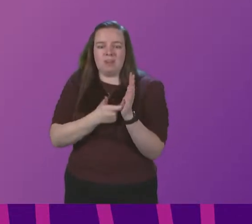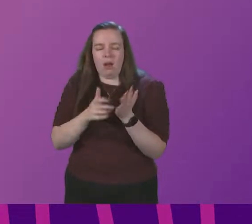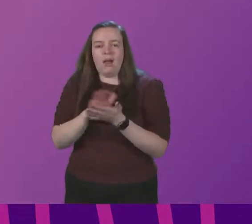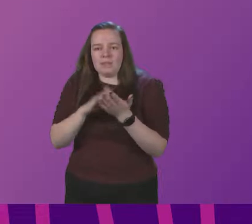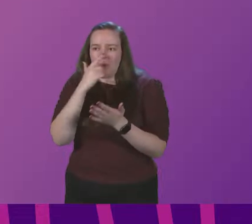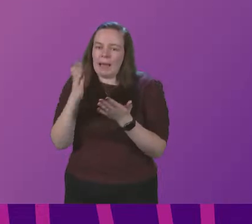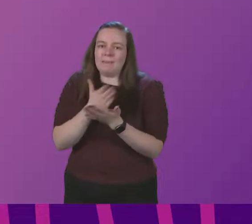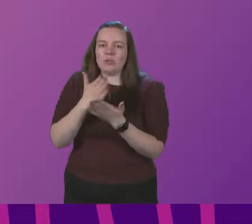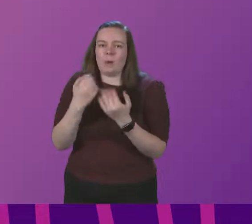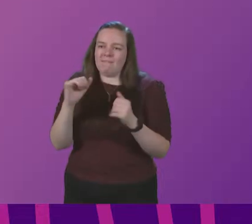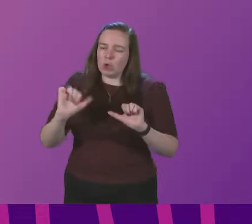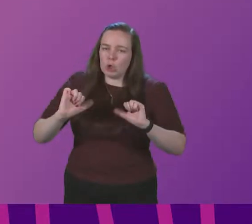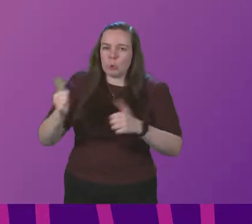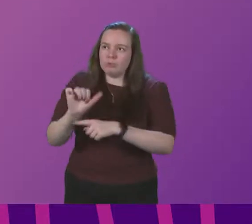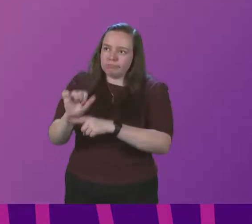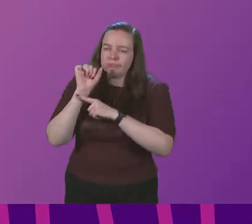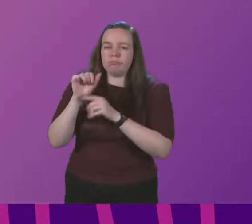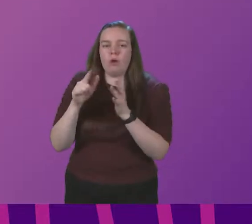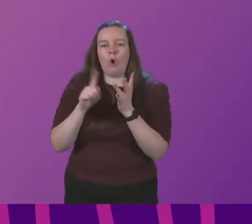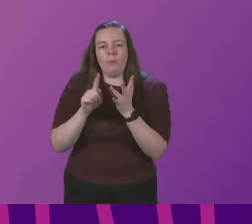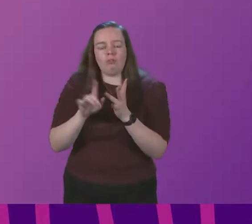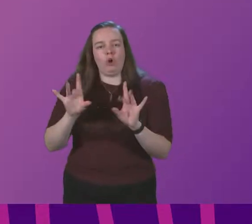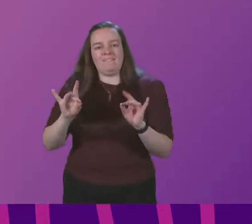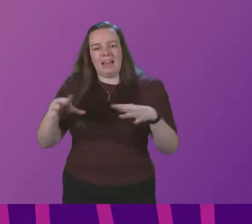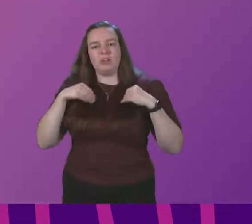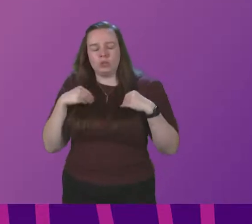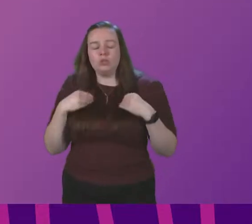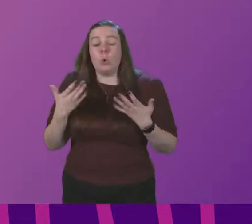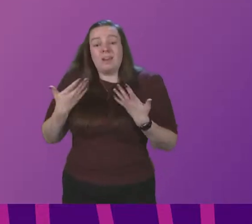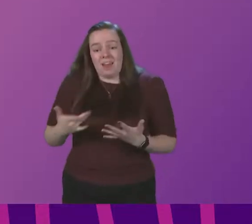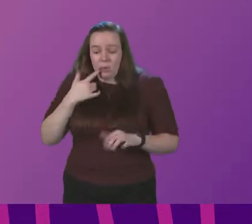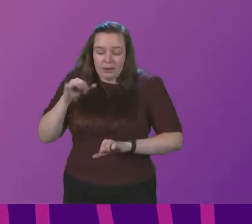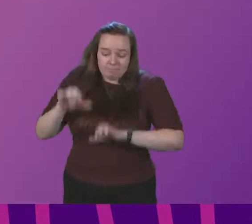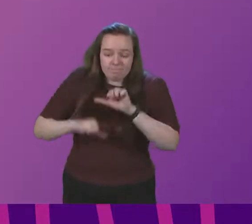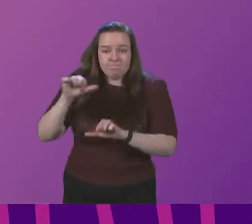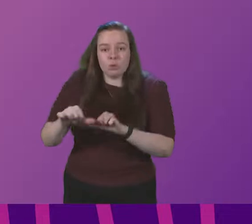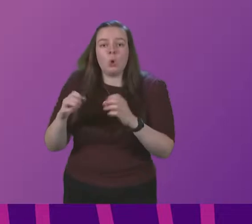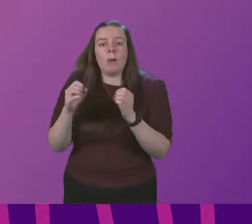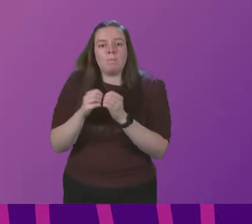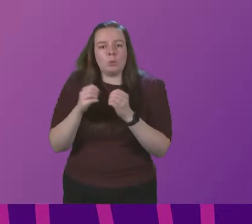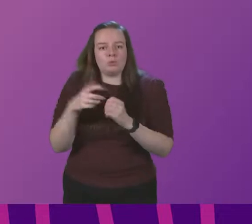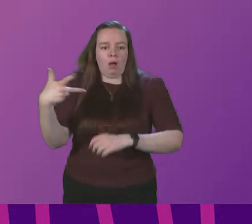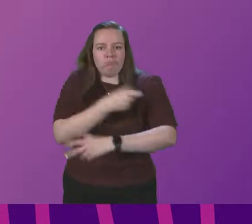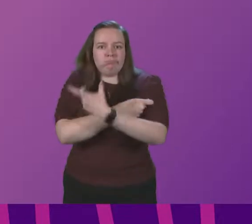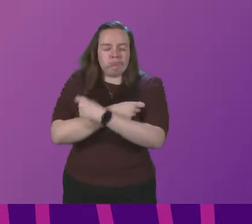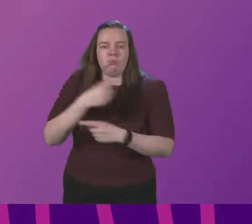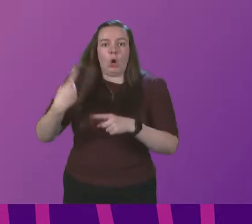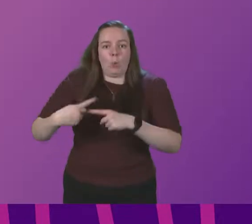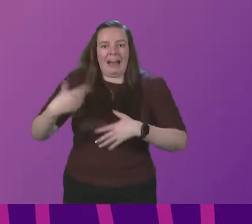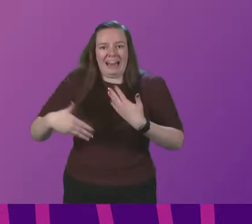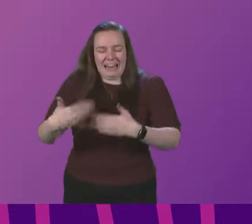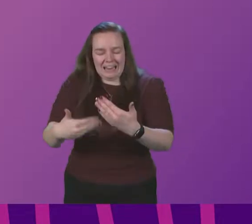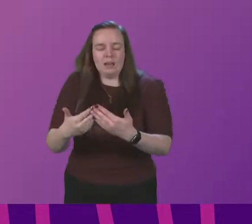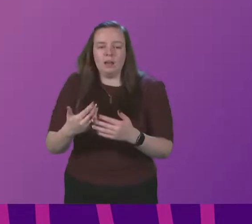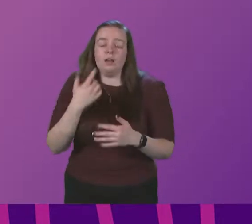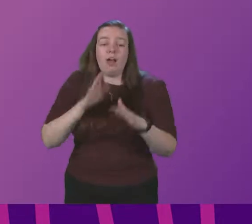level of protection against Omicron infection. So we are taking steps now to get boosters into arms much faster. Getting